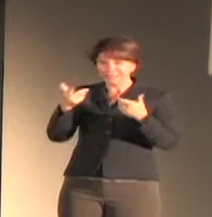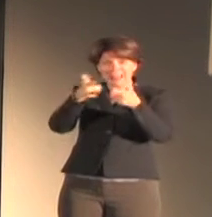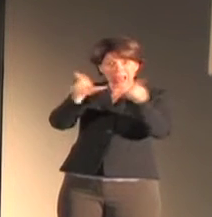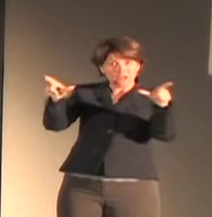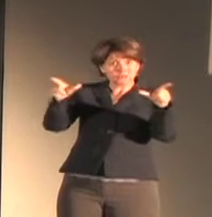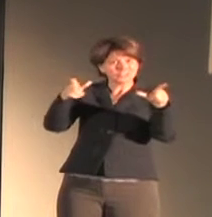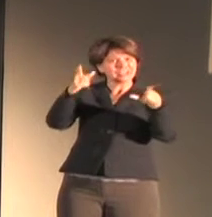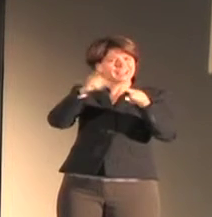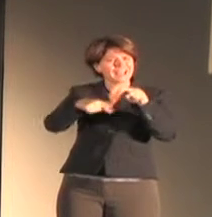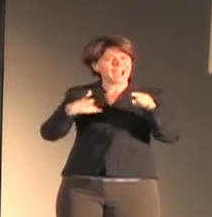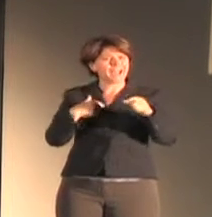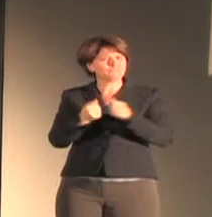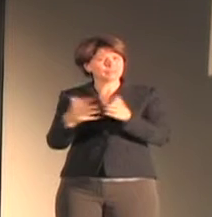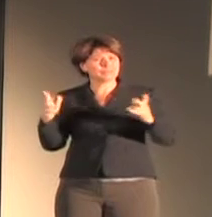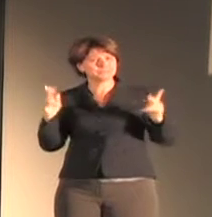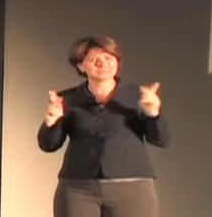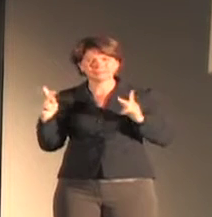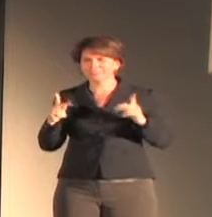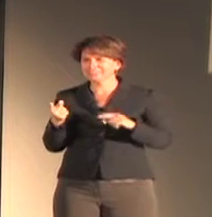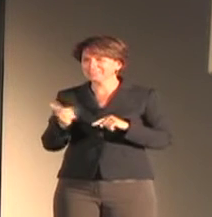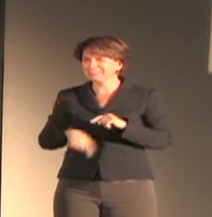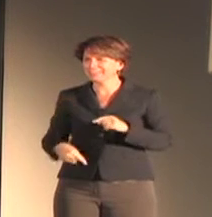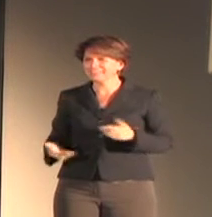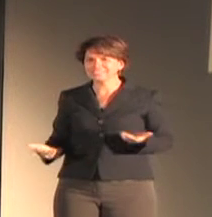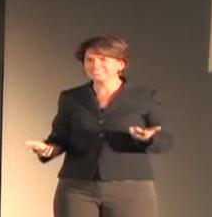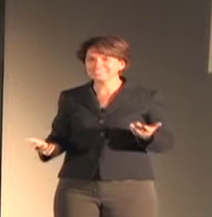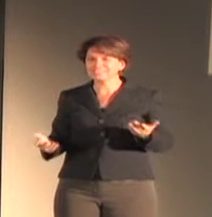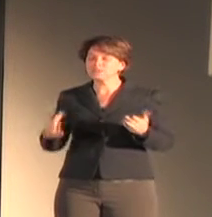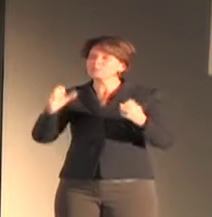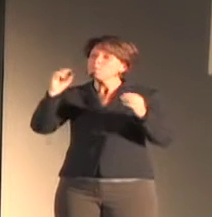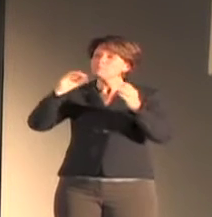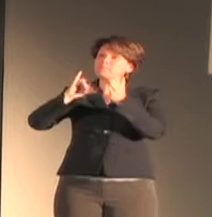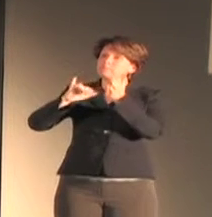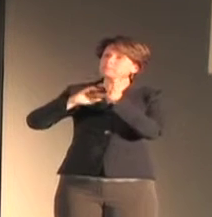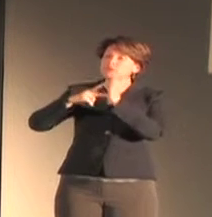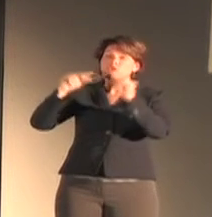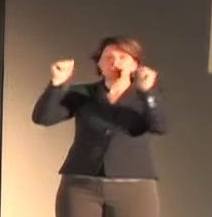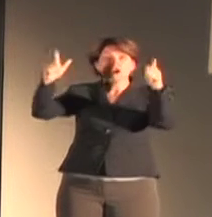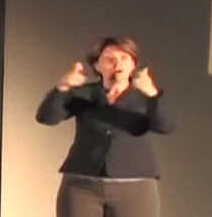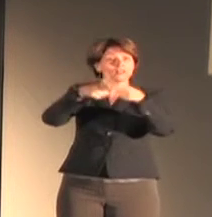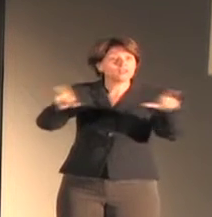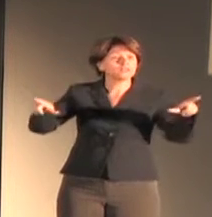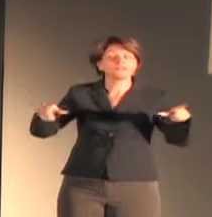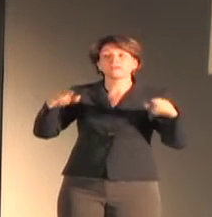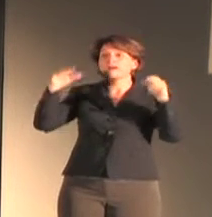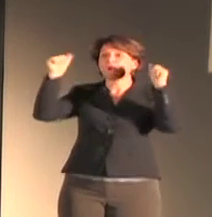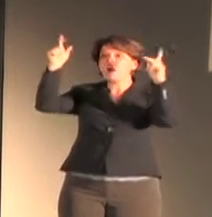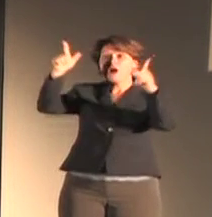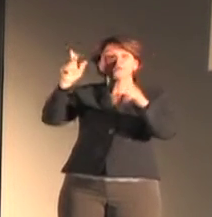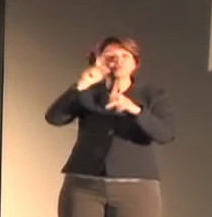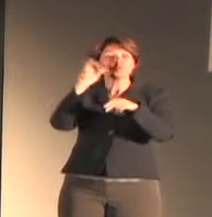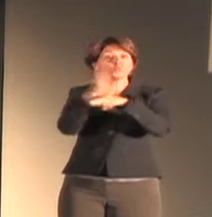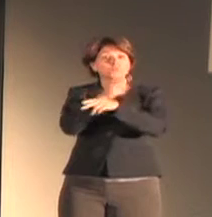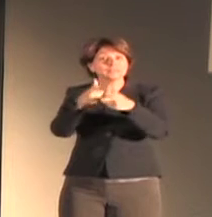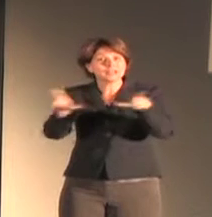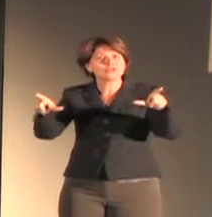it, and that all languages and all speakers can contribute volumes to our understanding